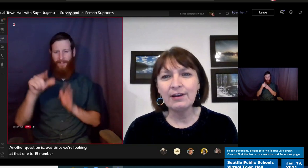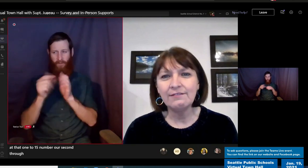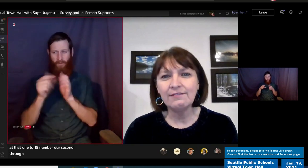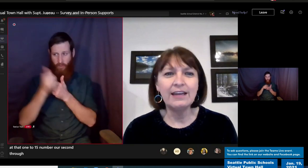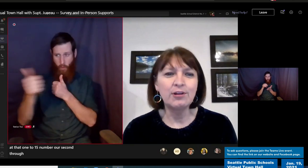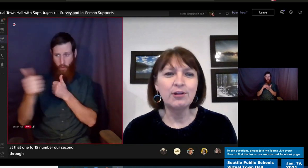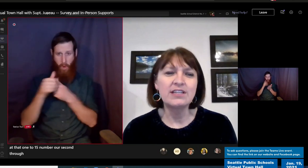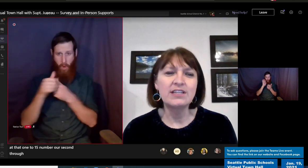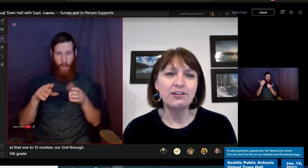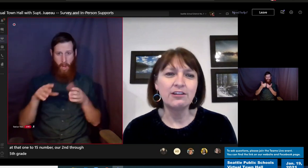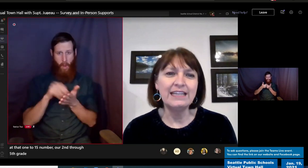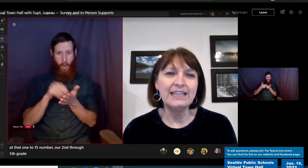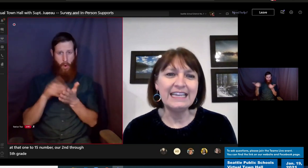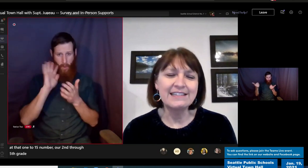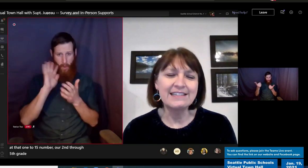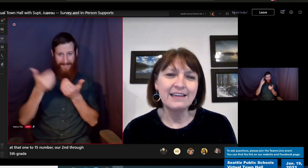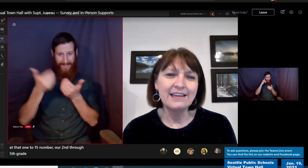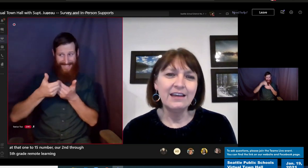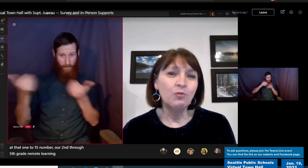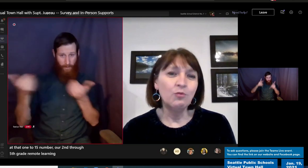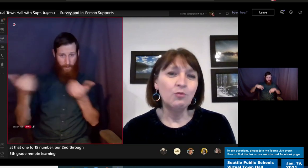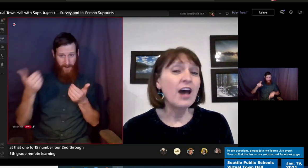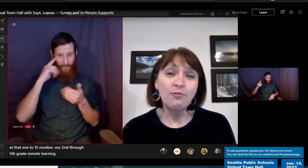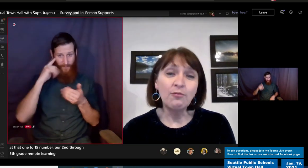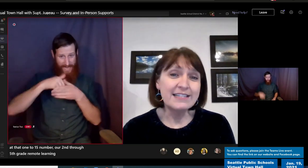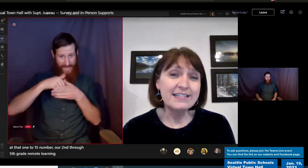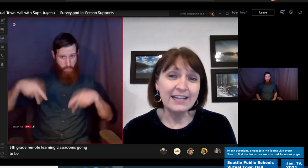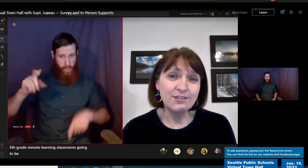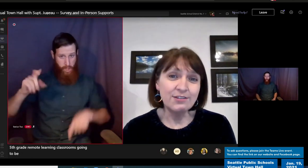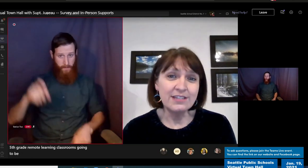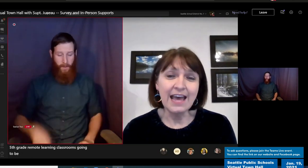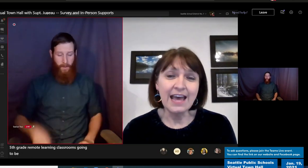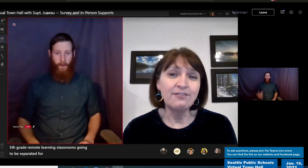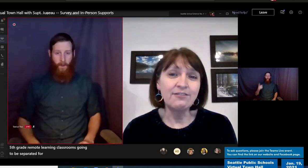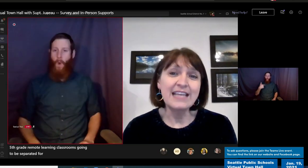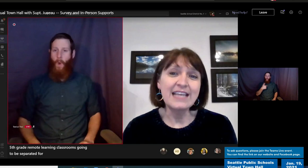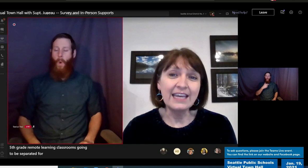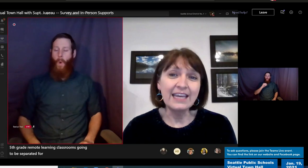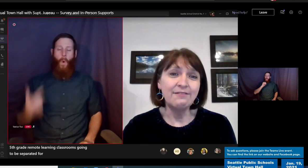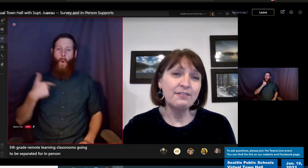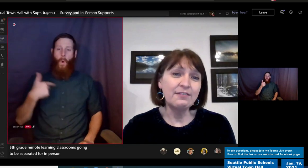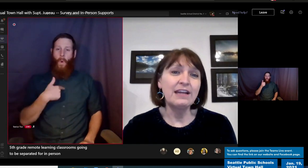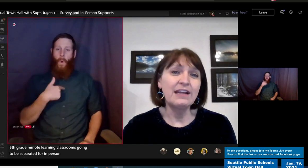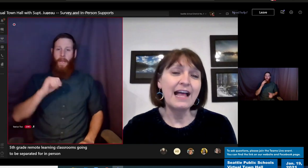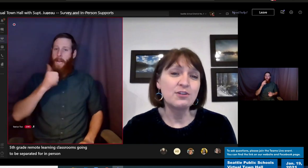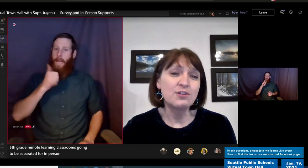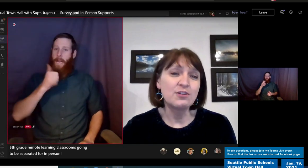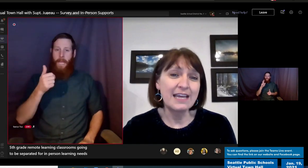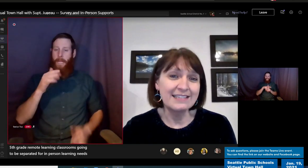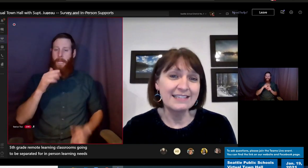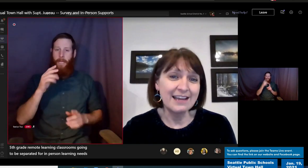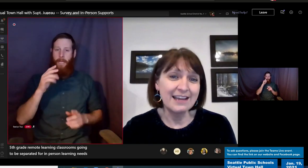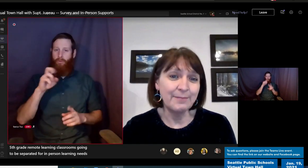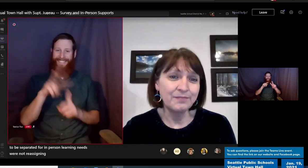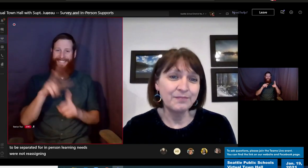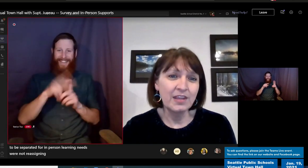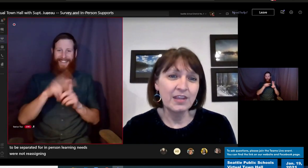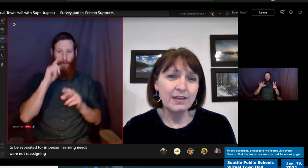for in-person learning needs? We're not reassigning students and staff for 2nd and 5th grade classrooms at this time.